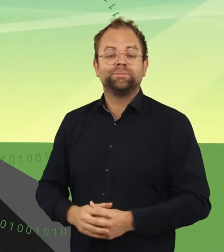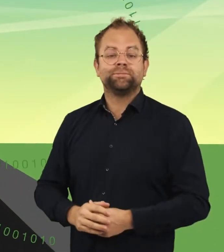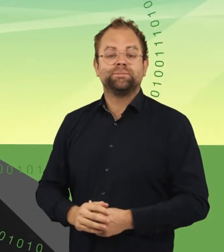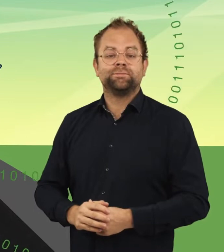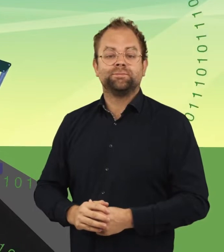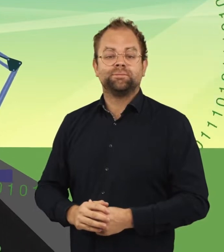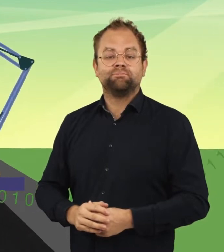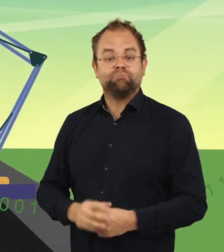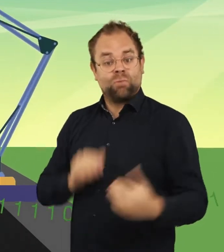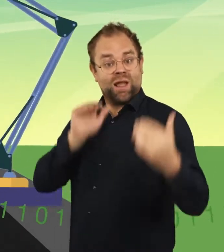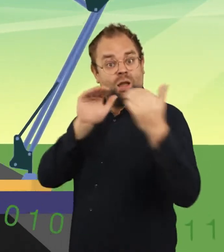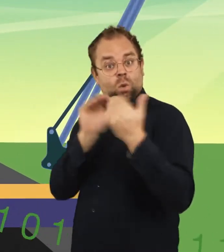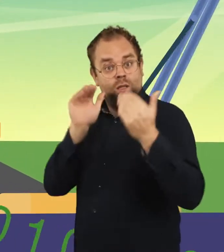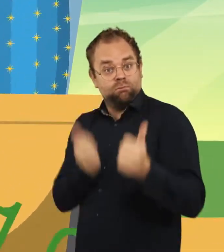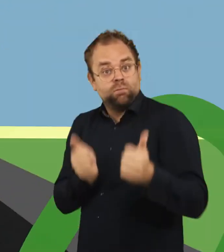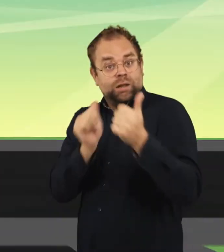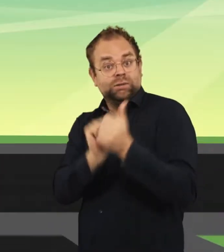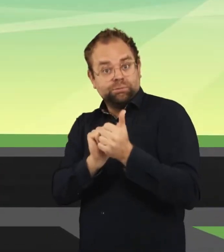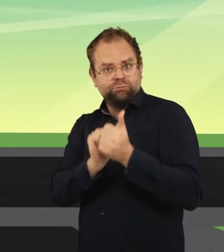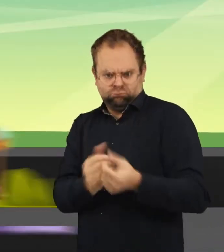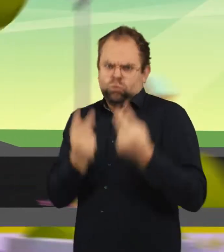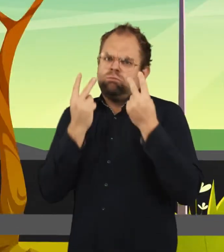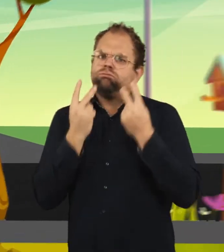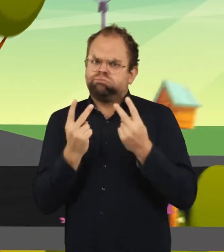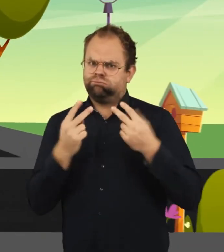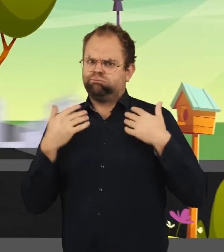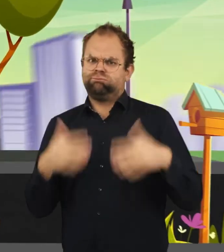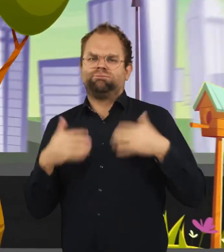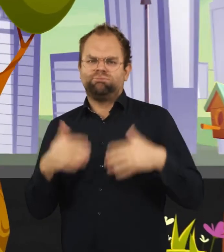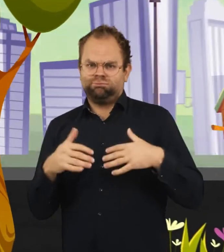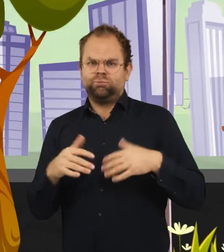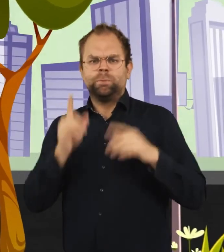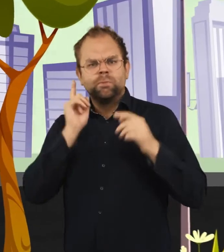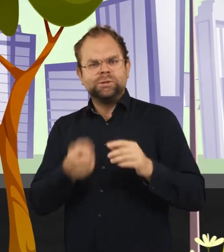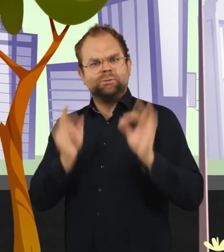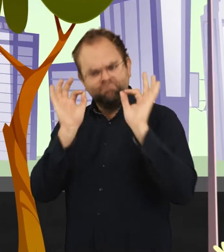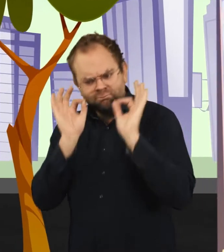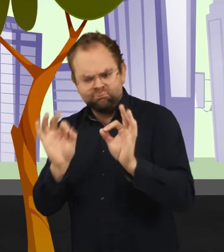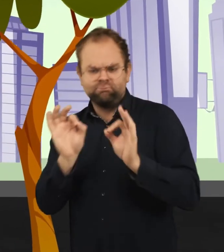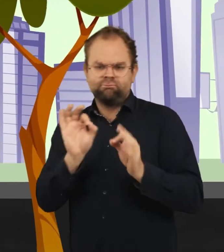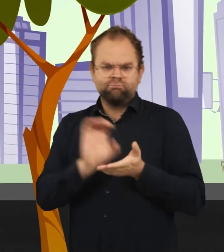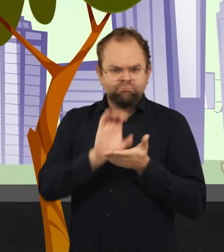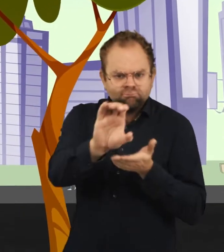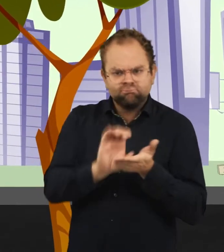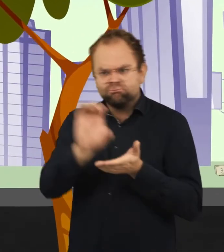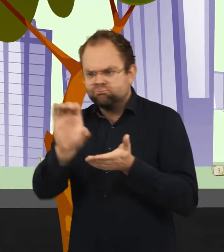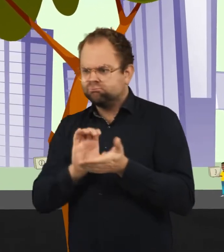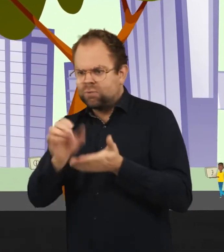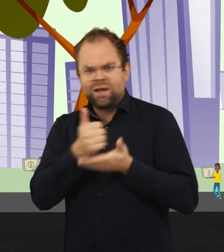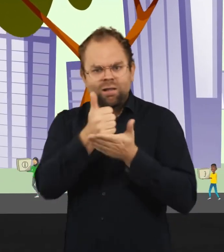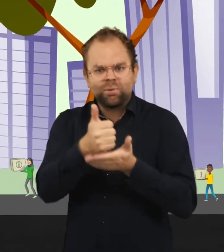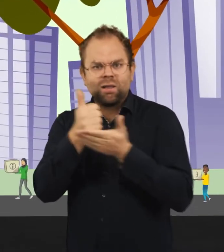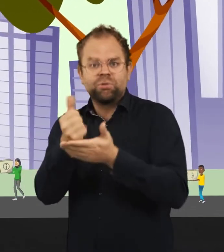Equal partnership is not just important but crucial. There must be adequate dedication of resources,